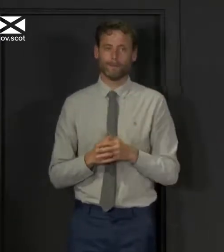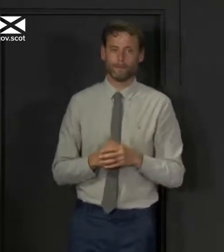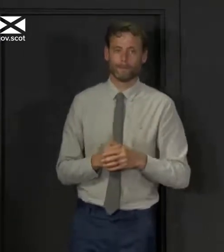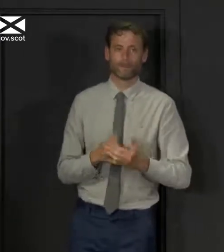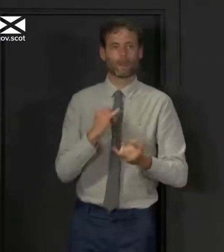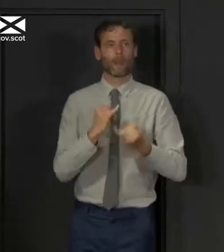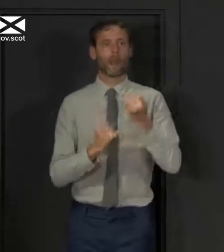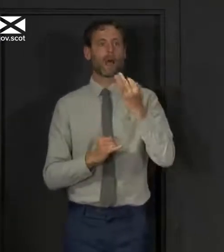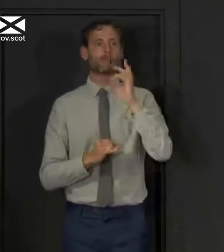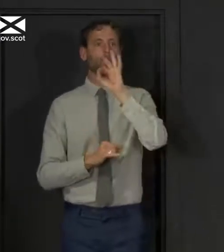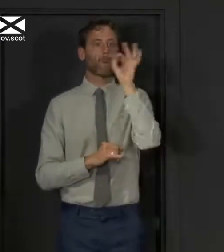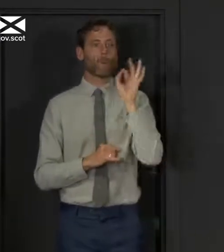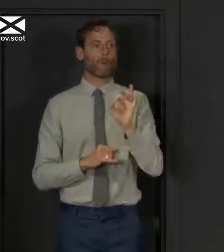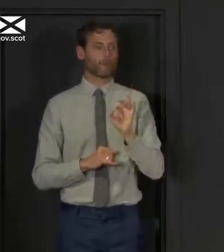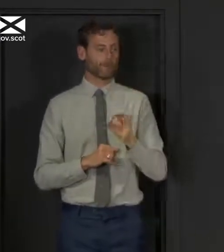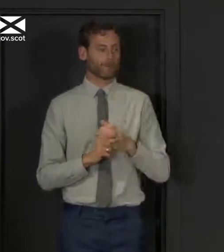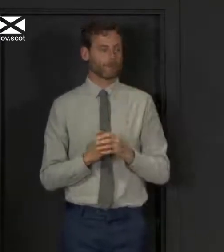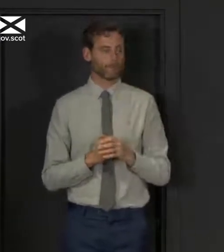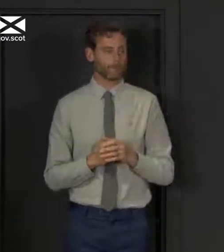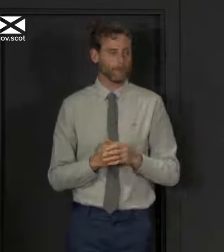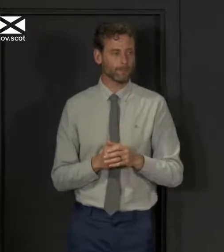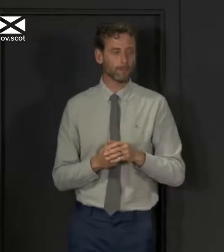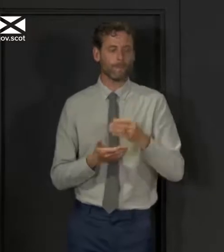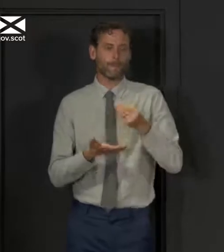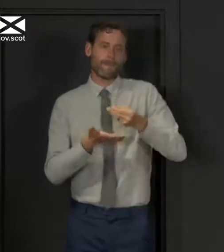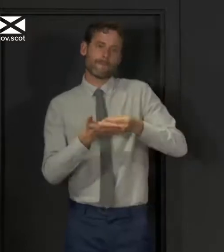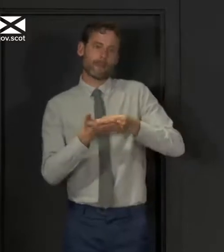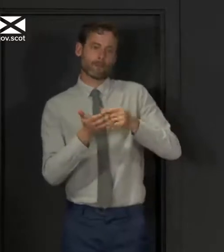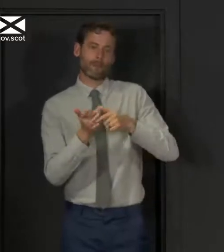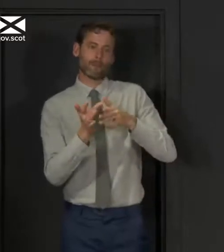Last question now is from Muir Dickie from the Financial Times.